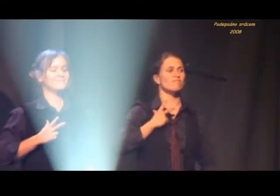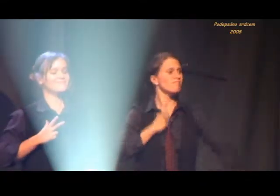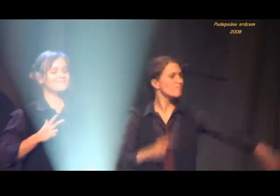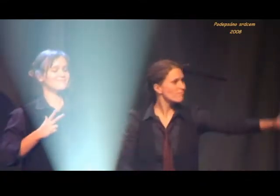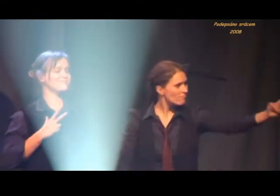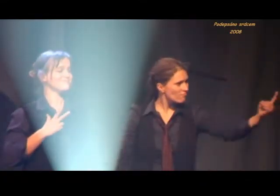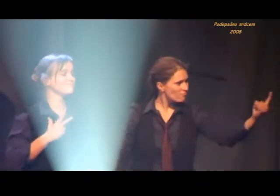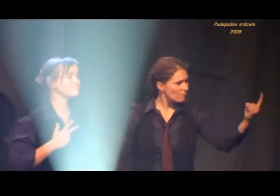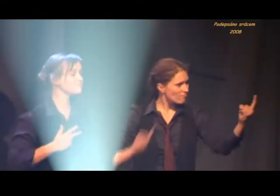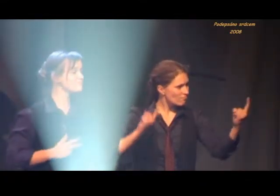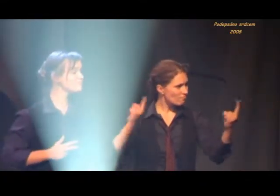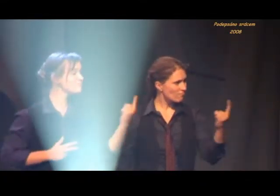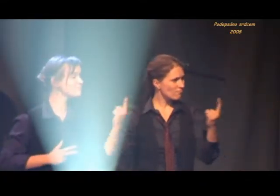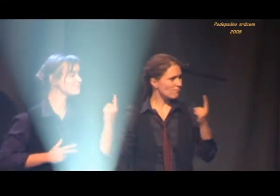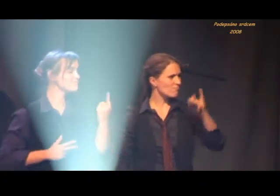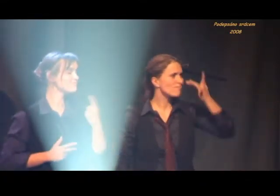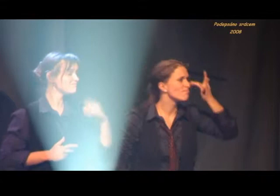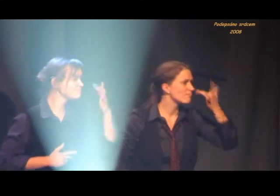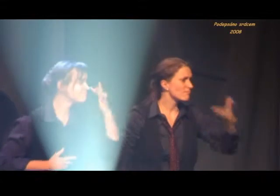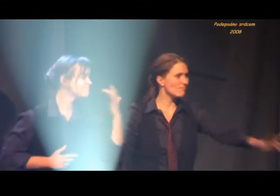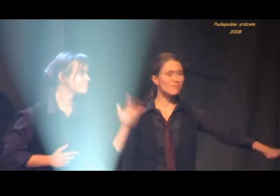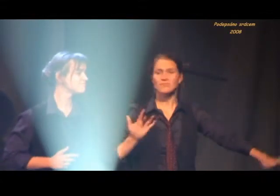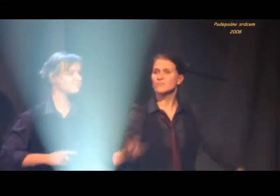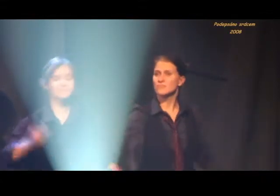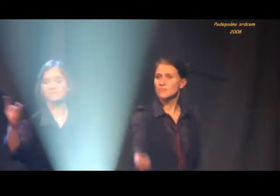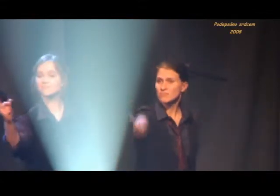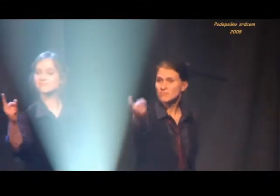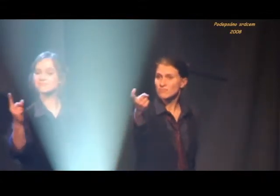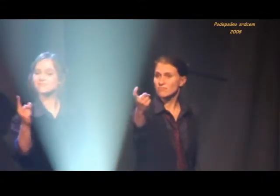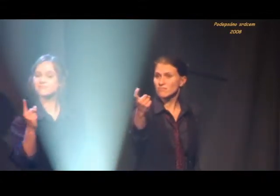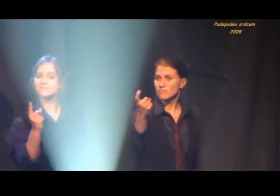I've traveled each and every highway.